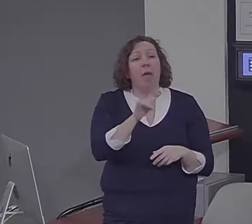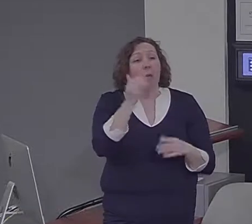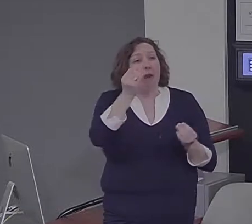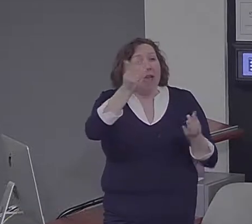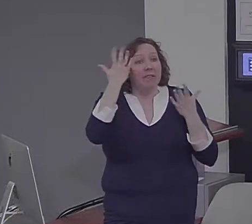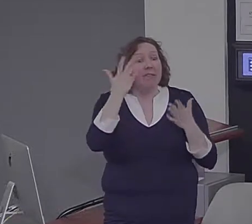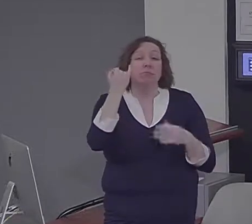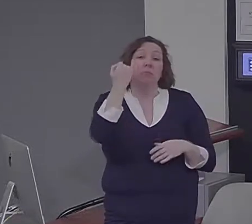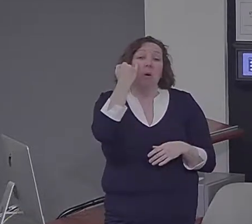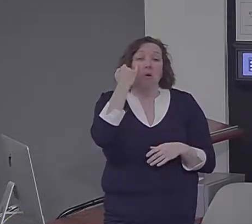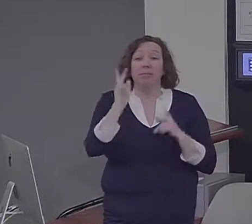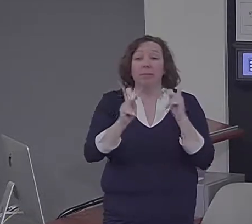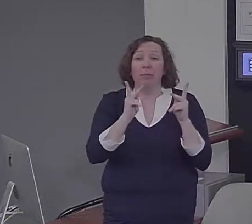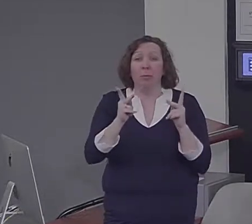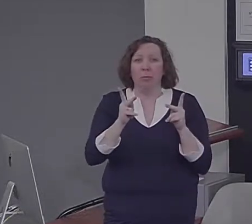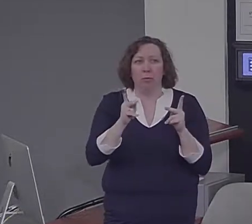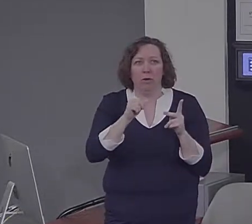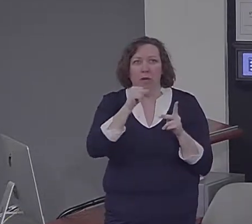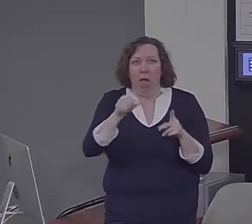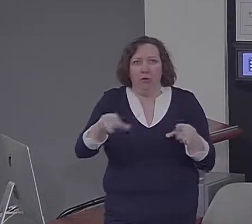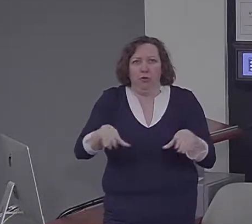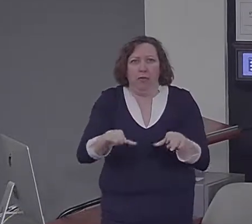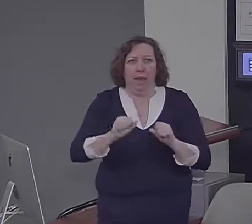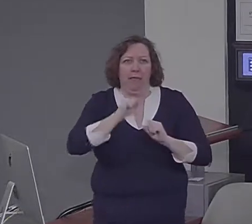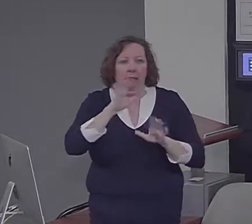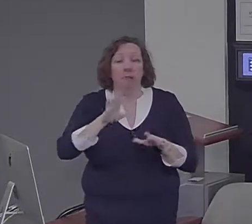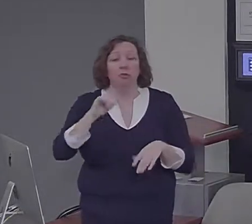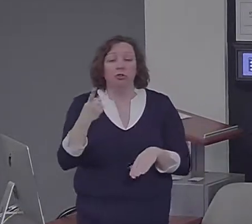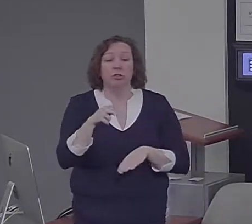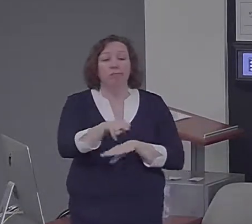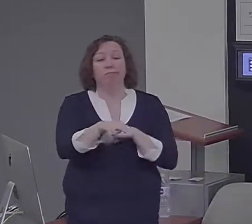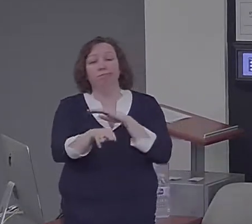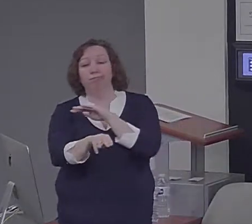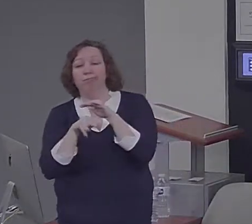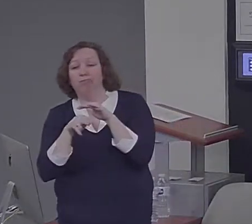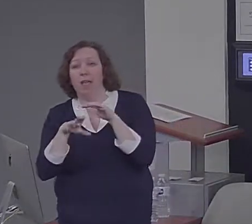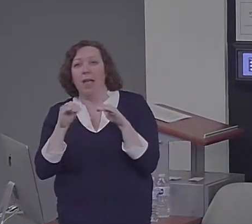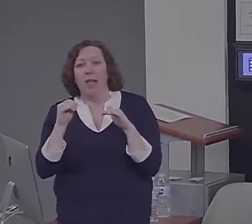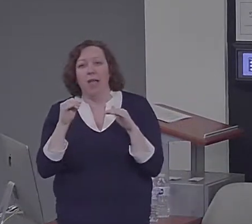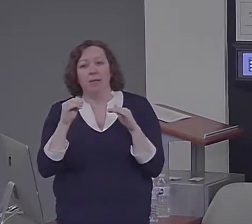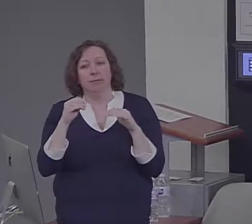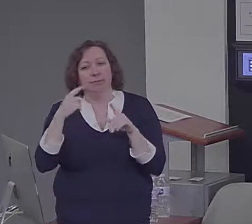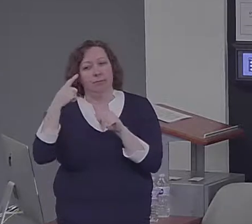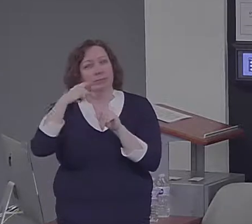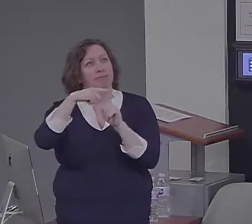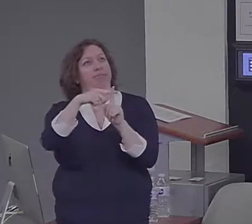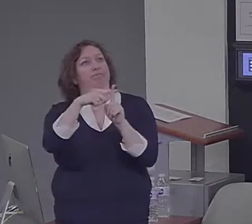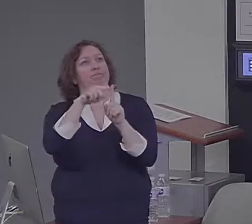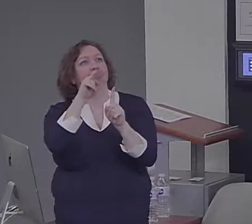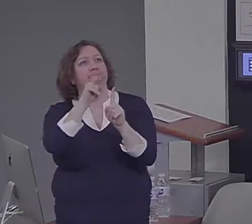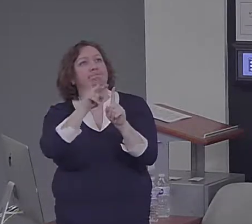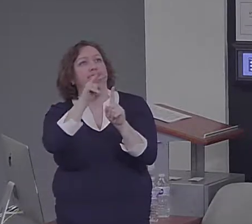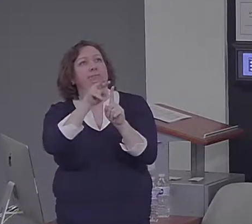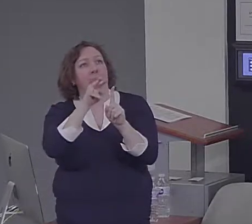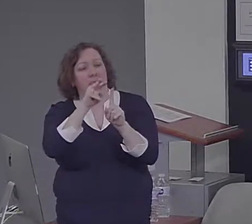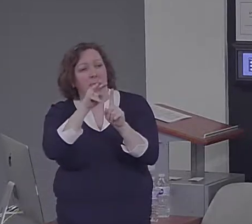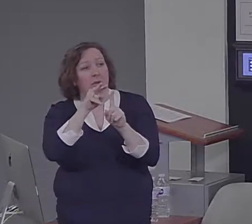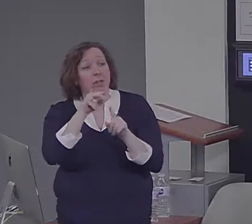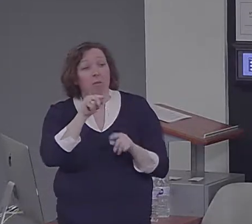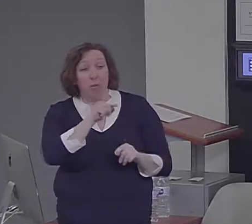scanner. And what these kinds of observations suggested is that you might get these default or core network regions coming online because